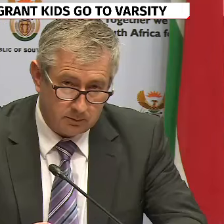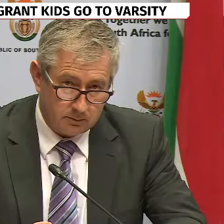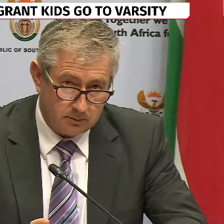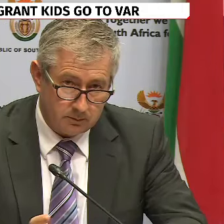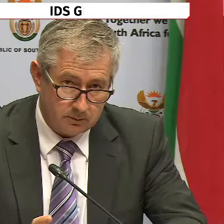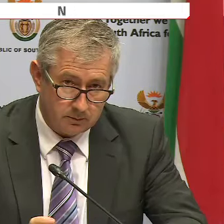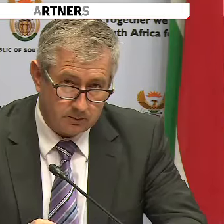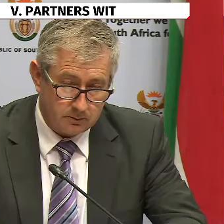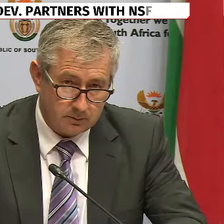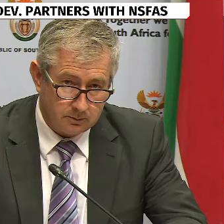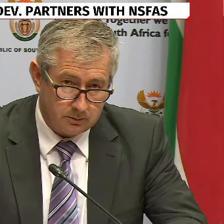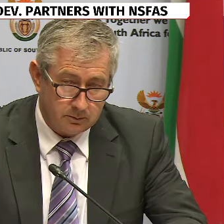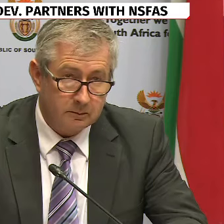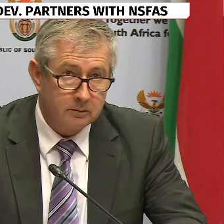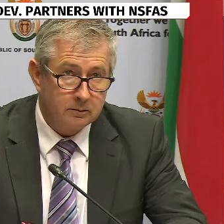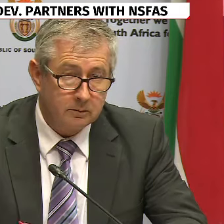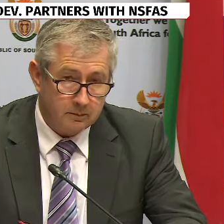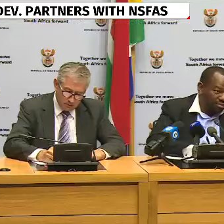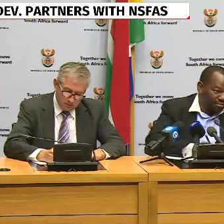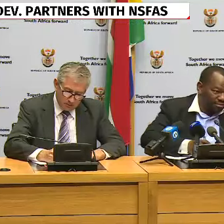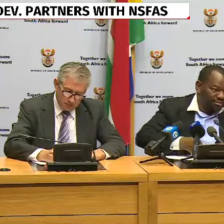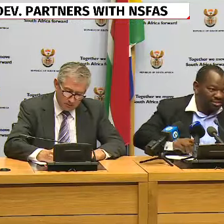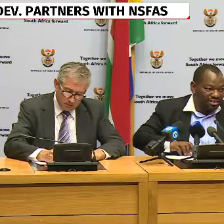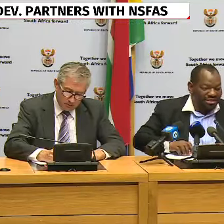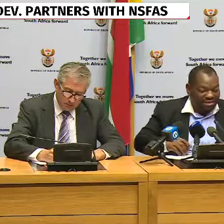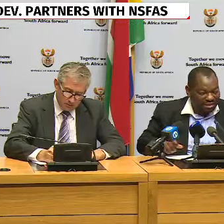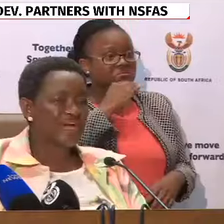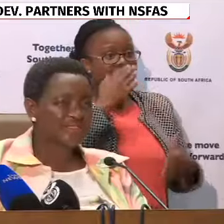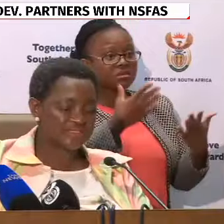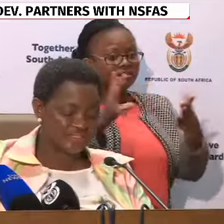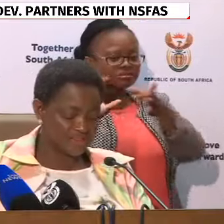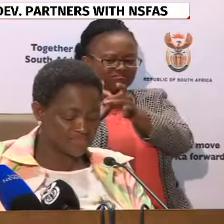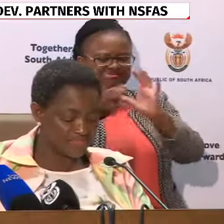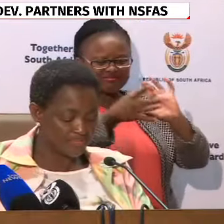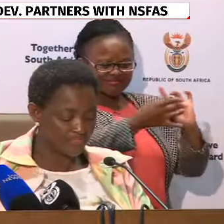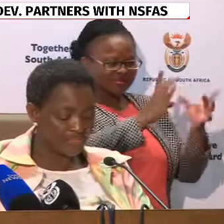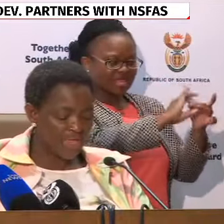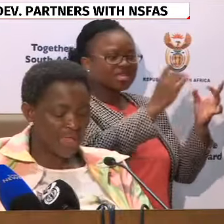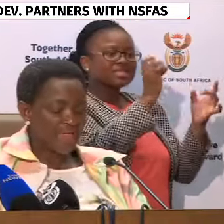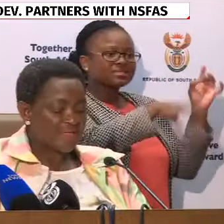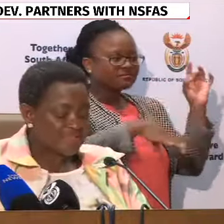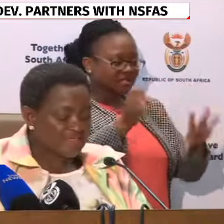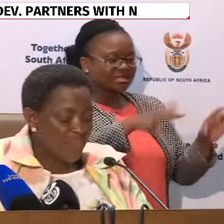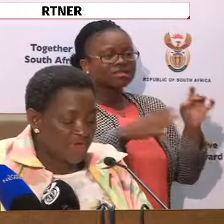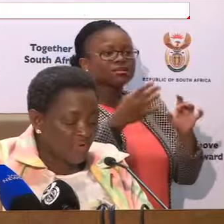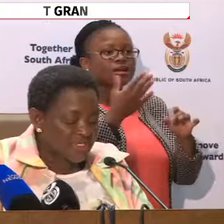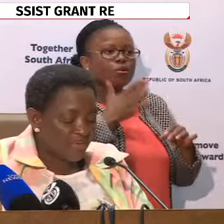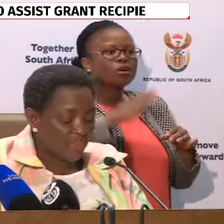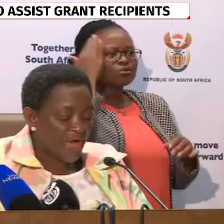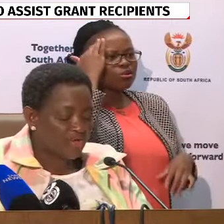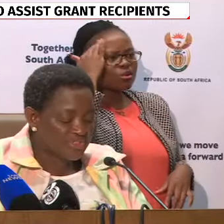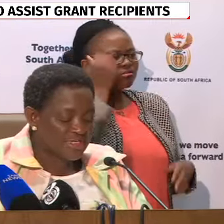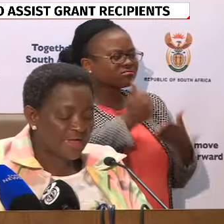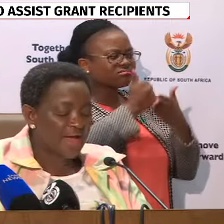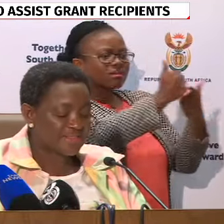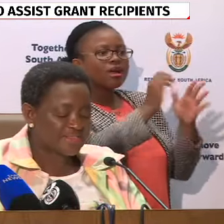poor children through linking of administrative data systems. This is made possible